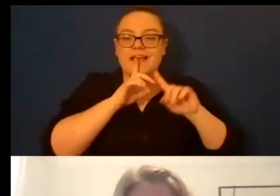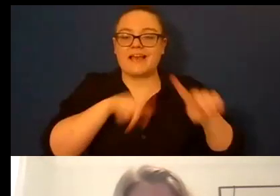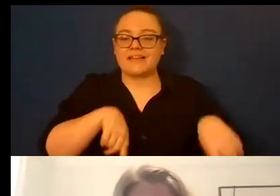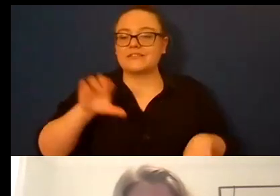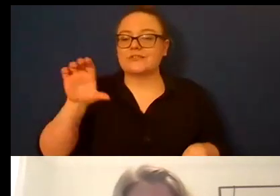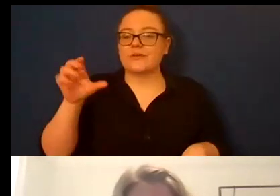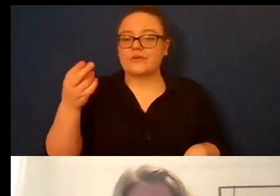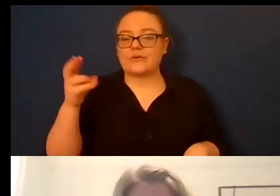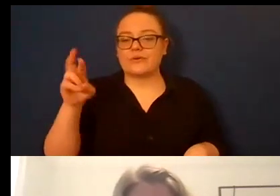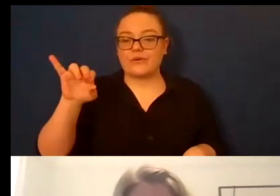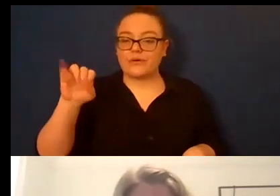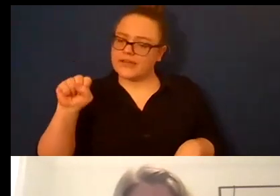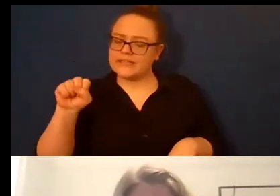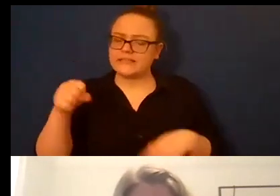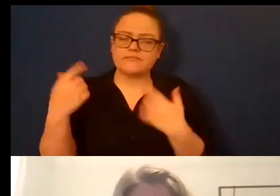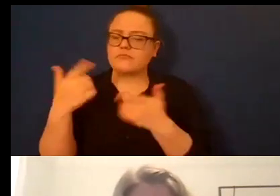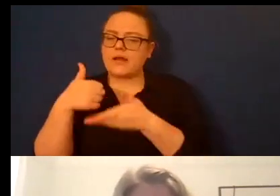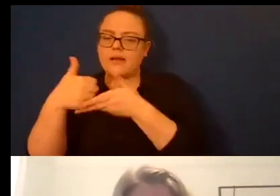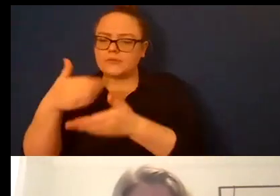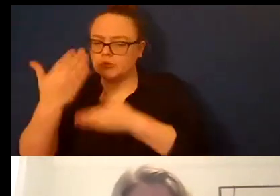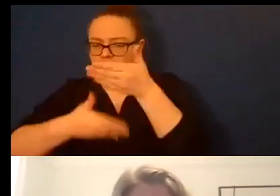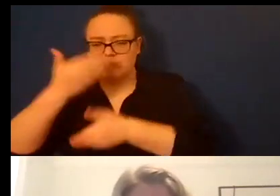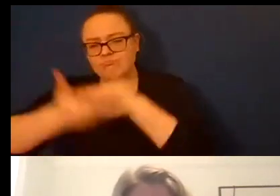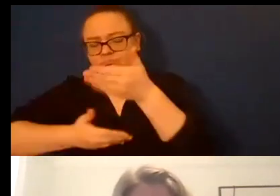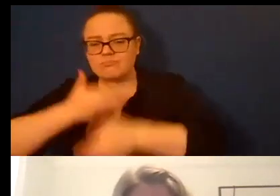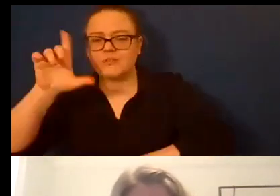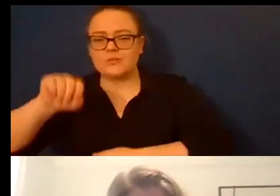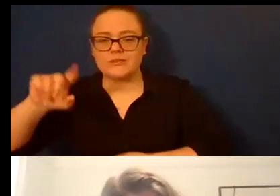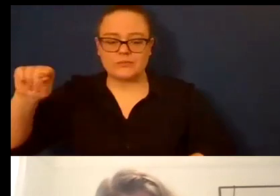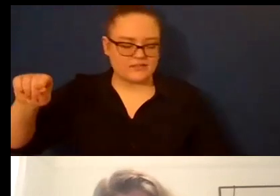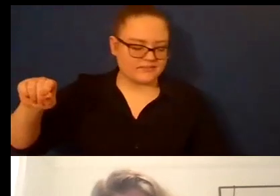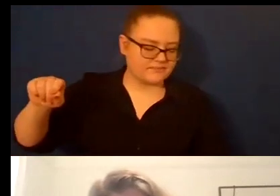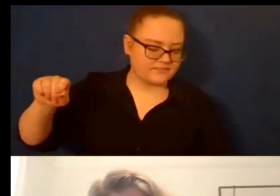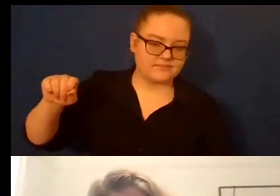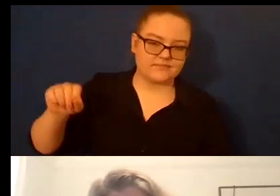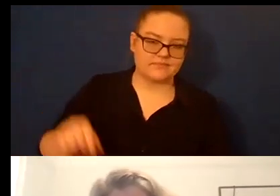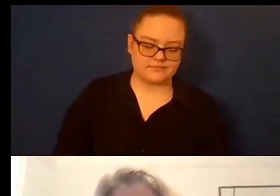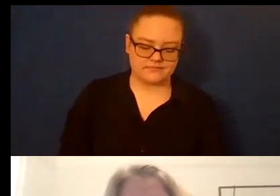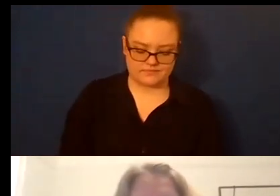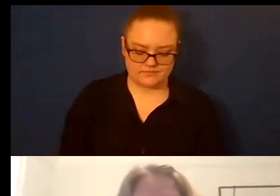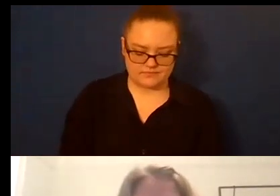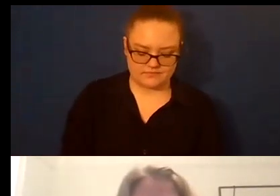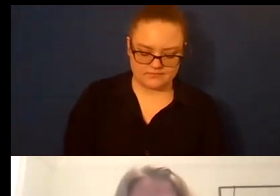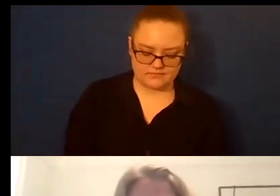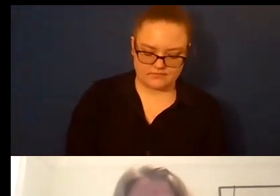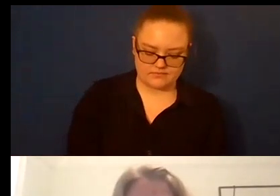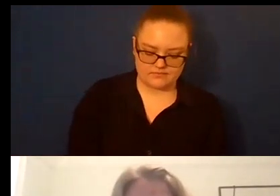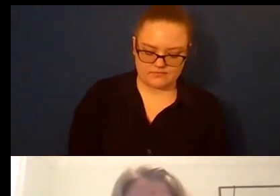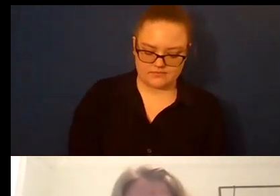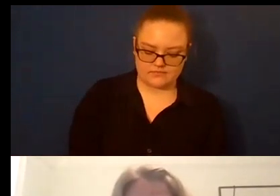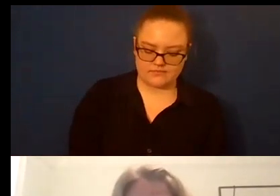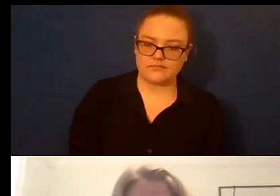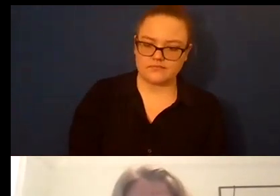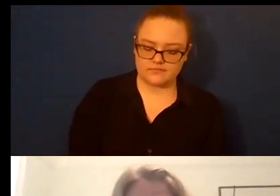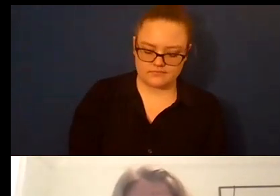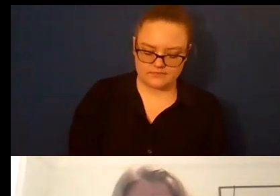could let us know what's been keeping you going in 2020 um yeah um the